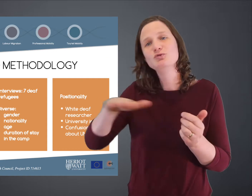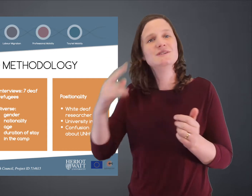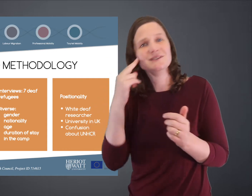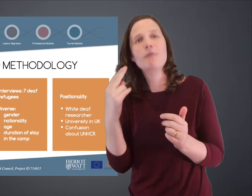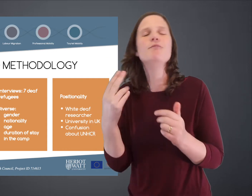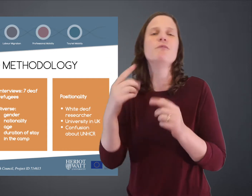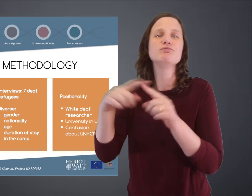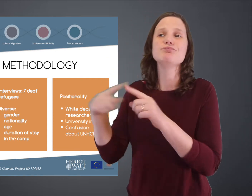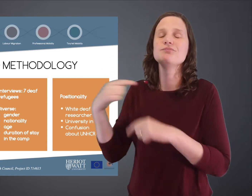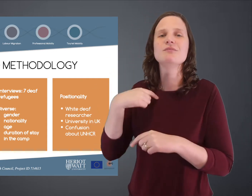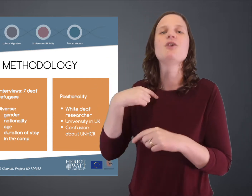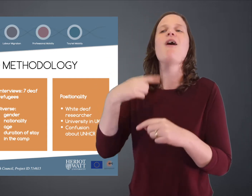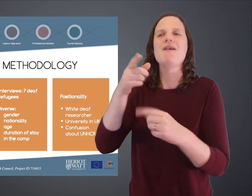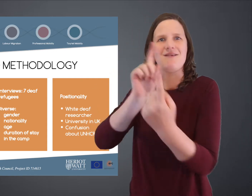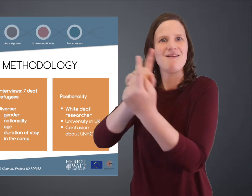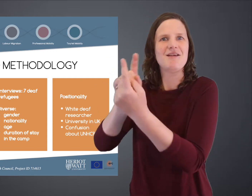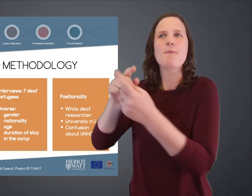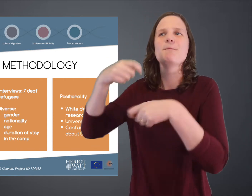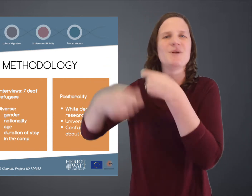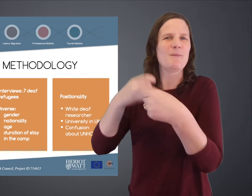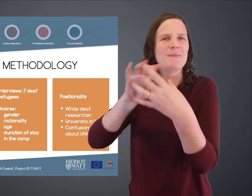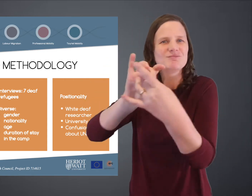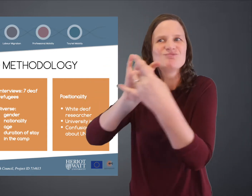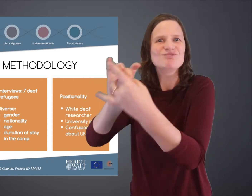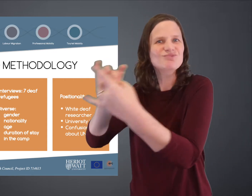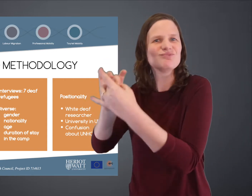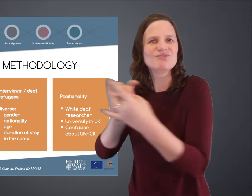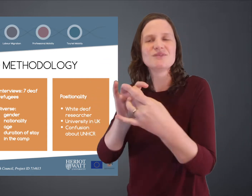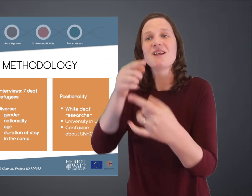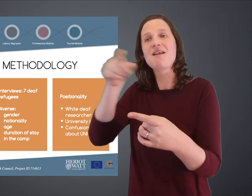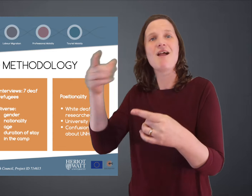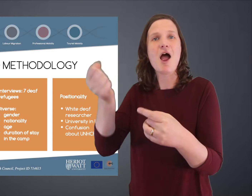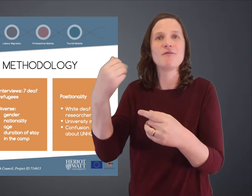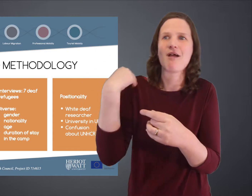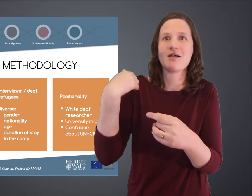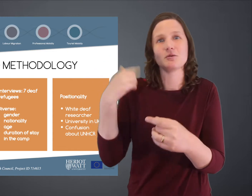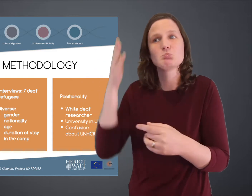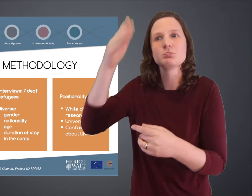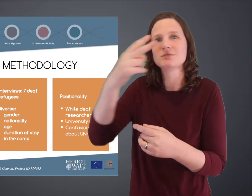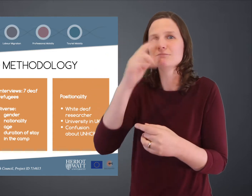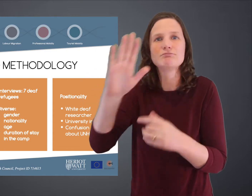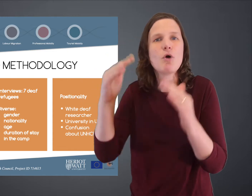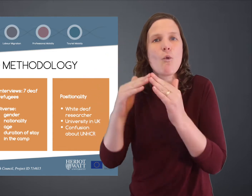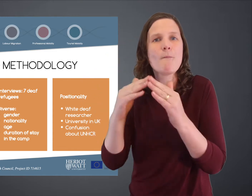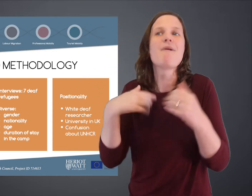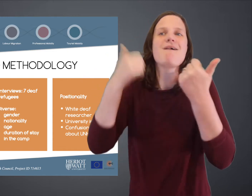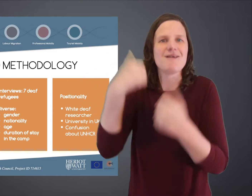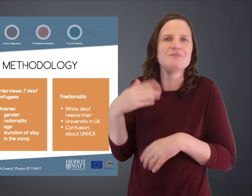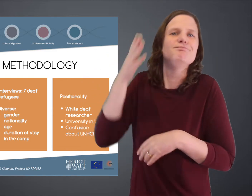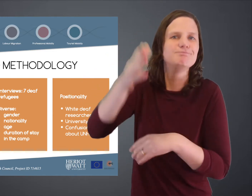not just deaf children but also deaf adults. And as I developed relationships with them, they invited me, for example, to visit their